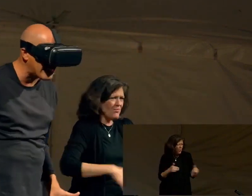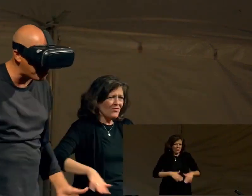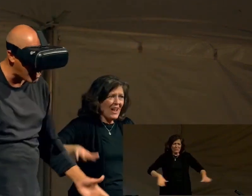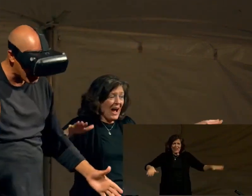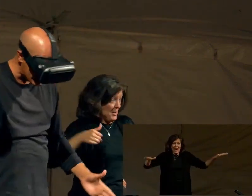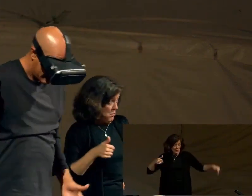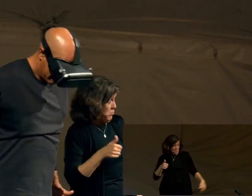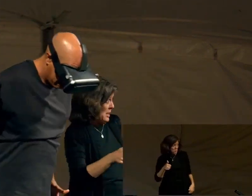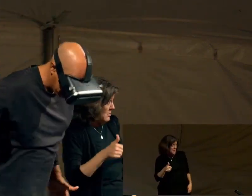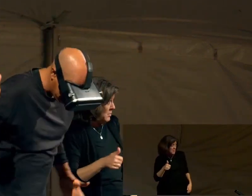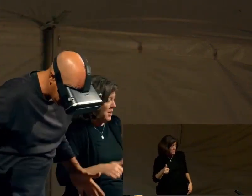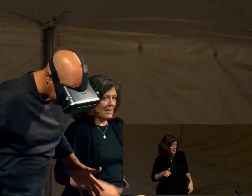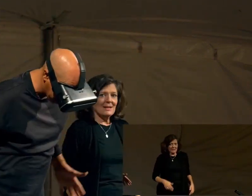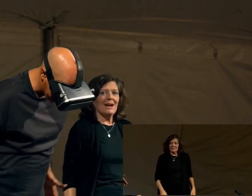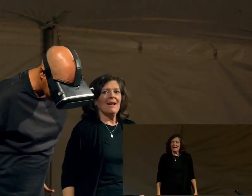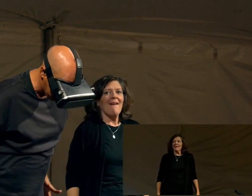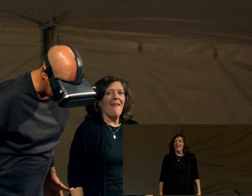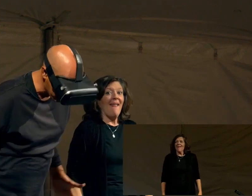just press that button.